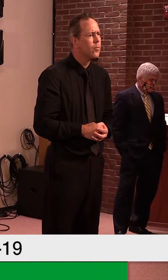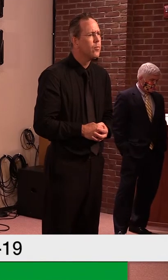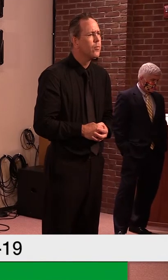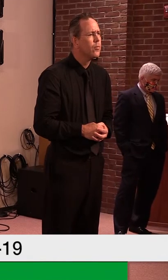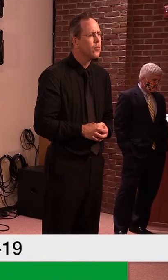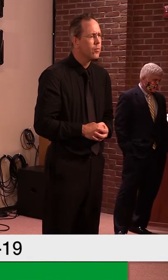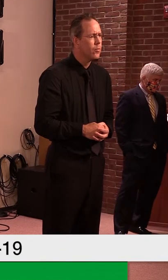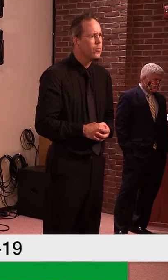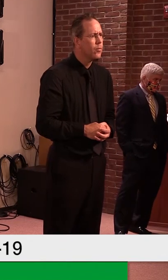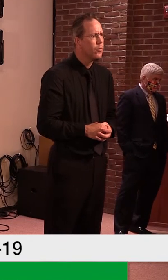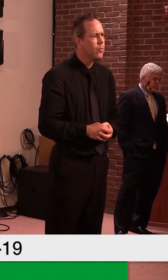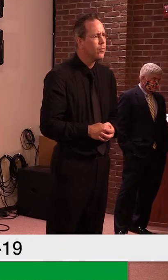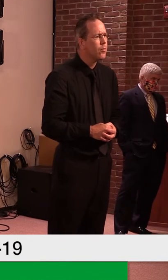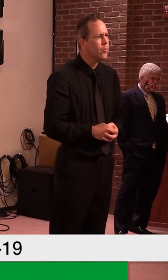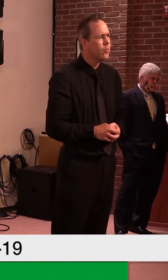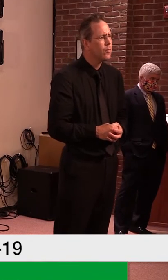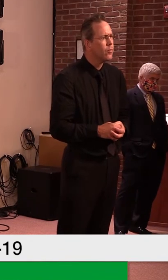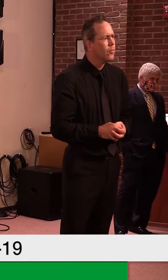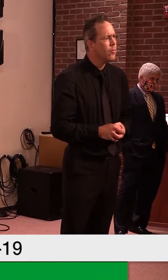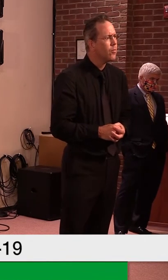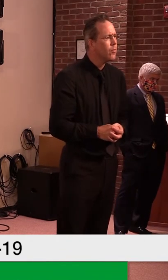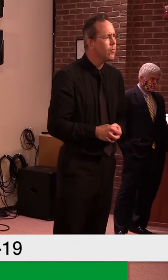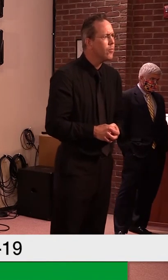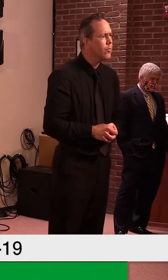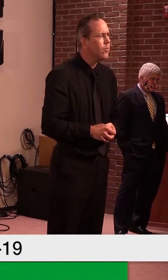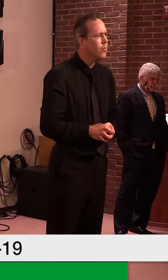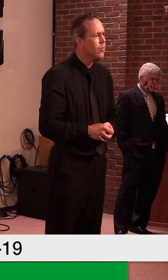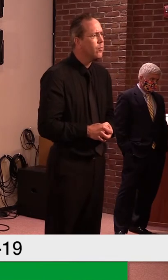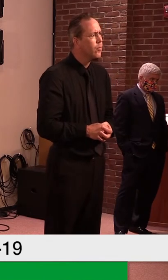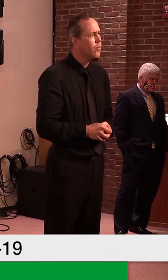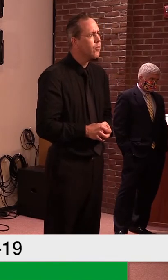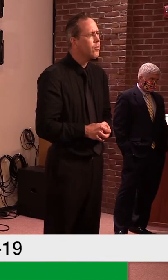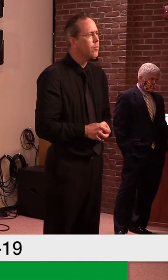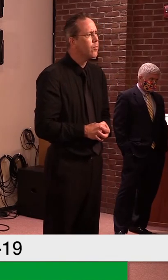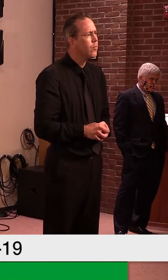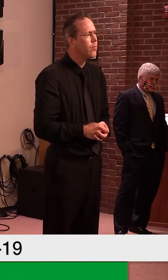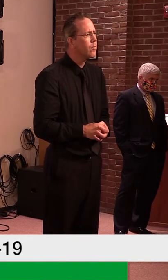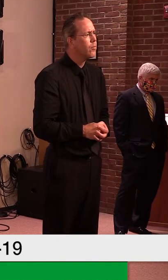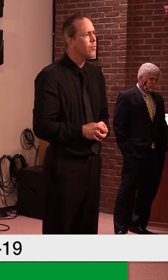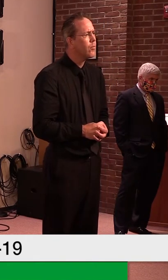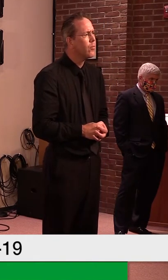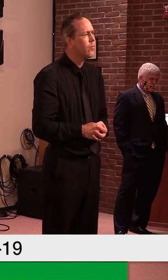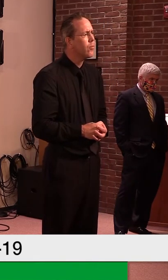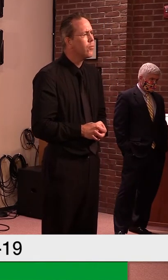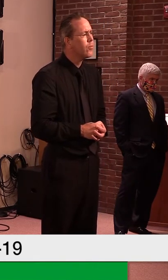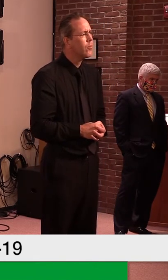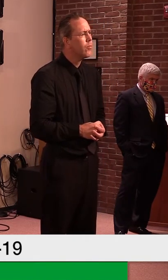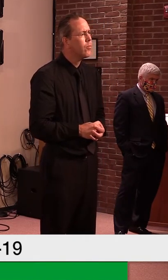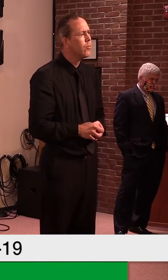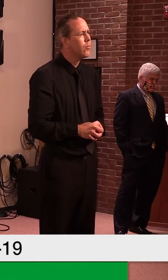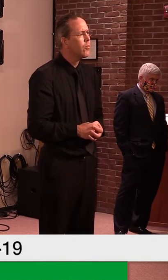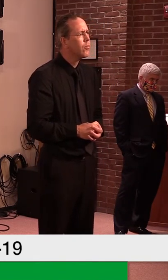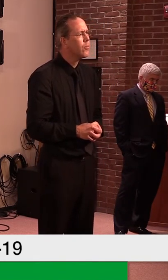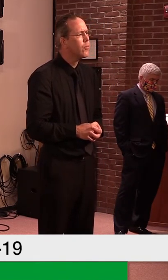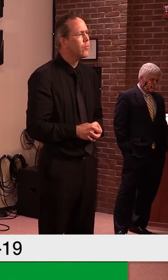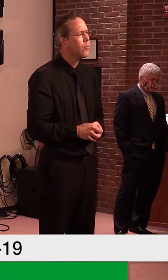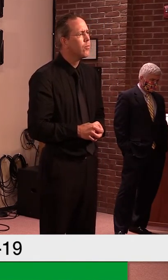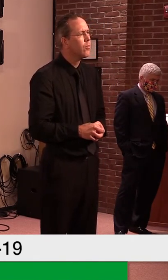recommended for approval means that there are sufficient funds for them to receive a grant. And if so, when can they expect to receive those funds?